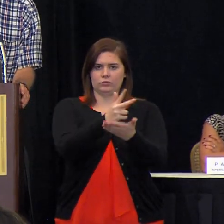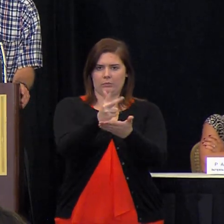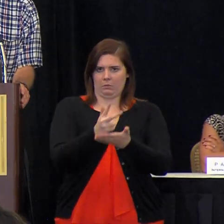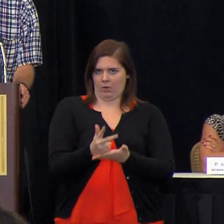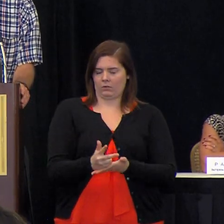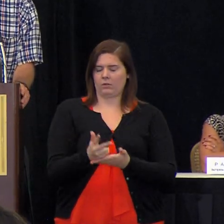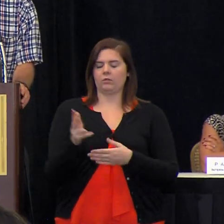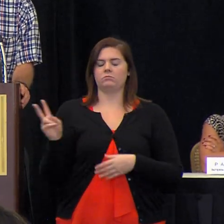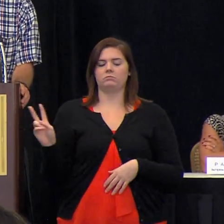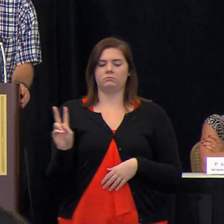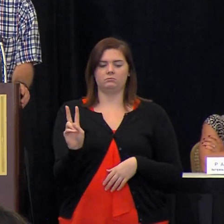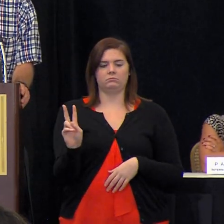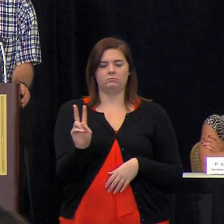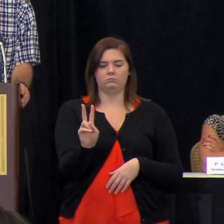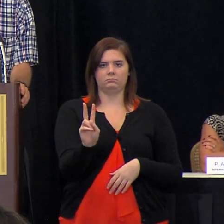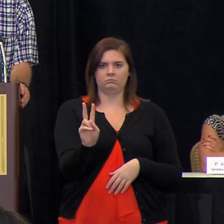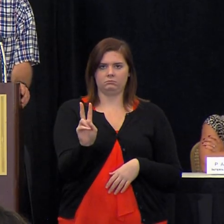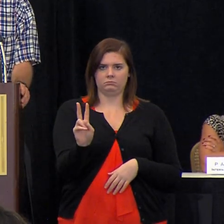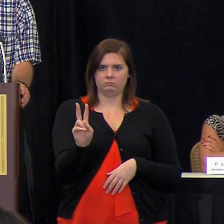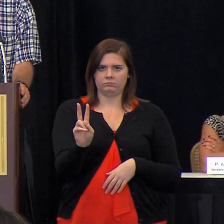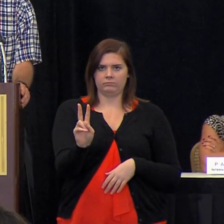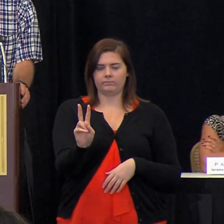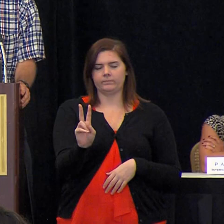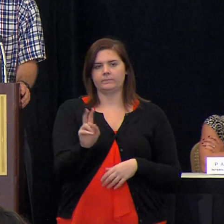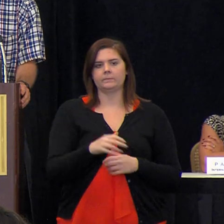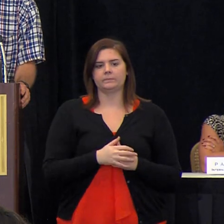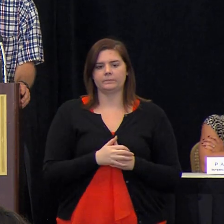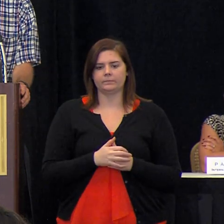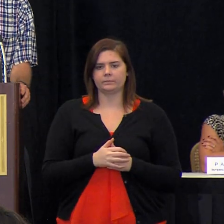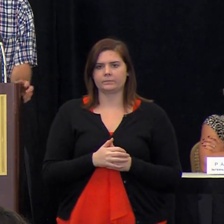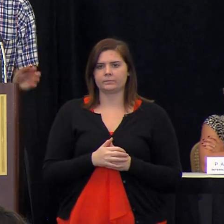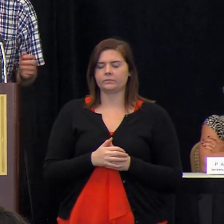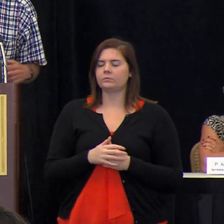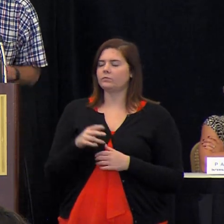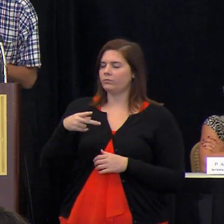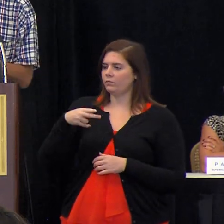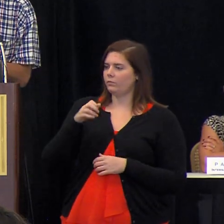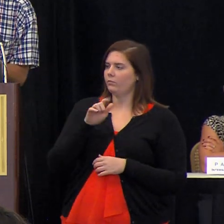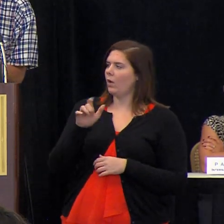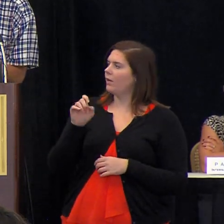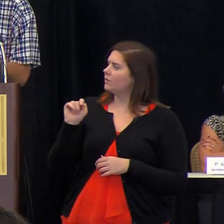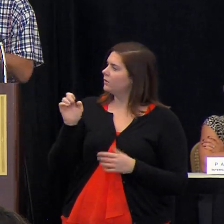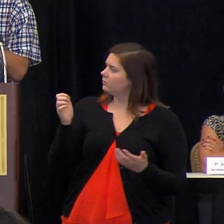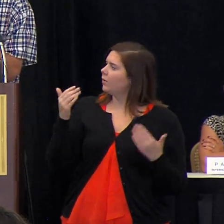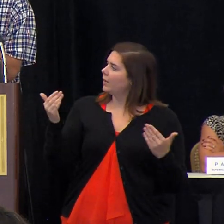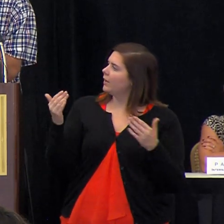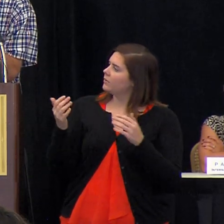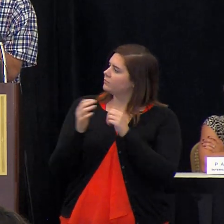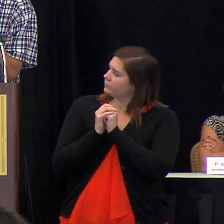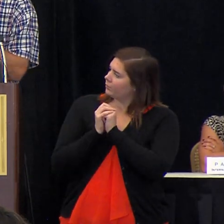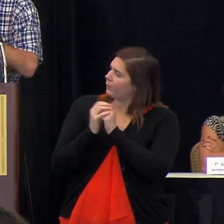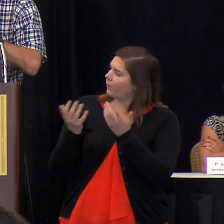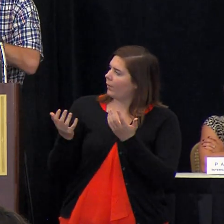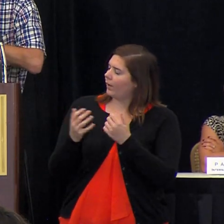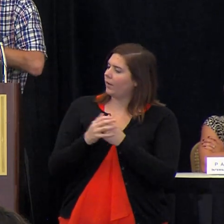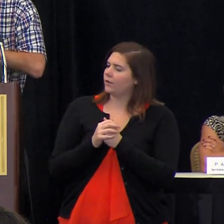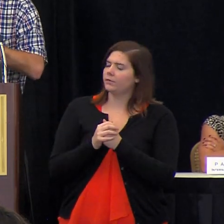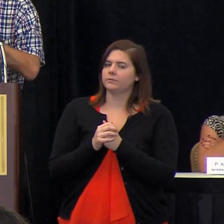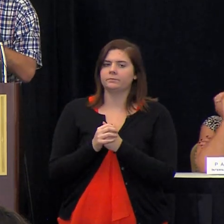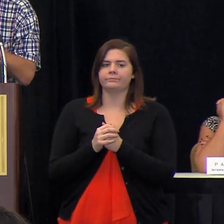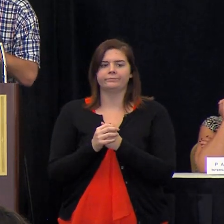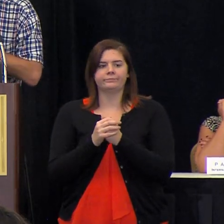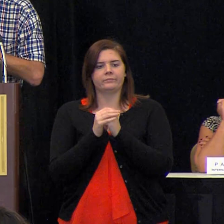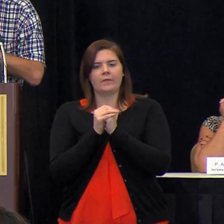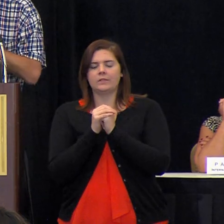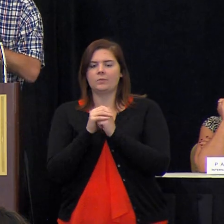of the church and as they're walking out the door sister paulette said okay let's pray so she said let's pray